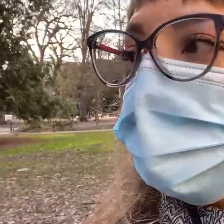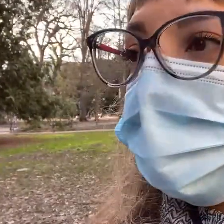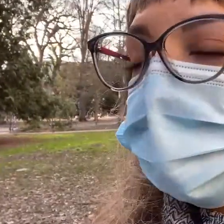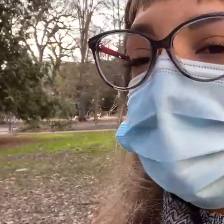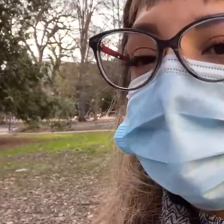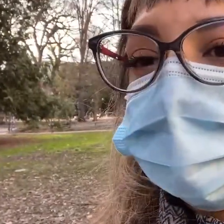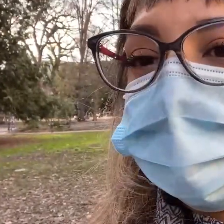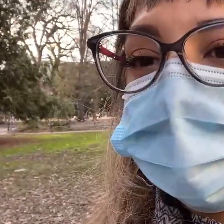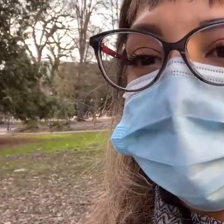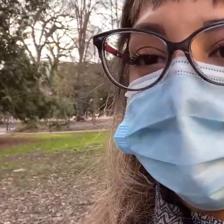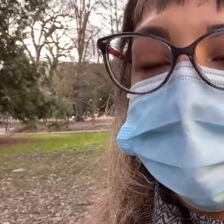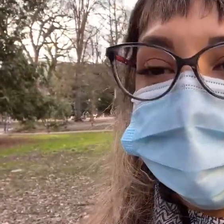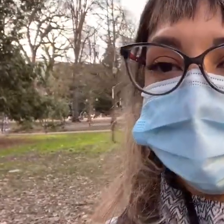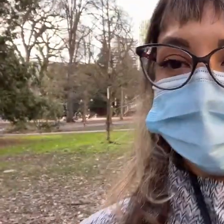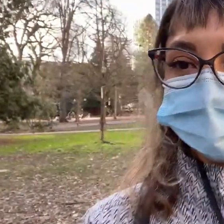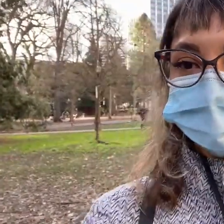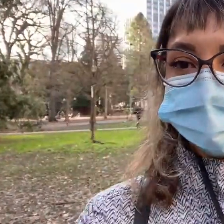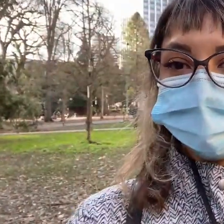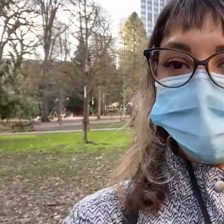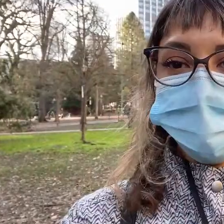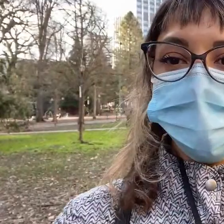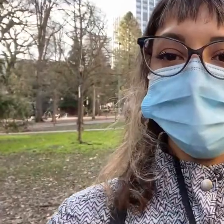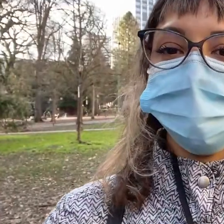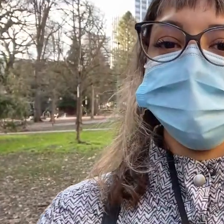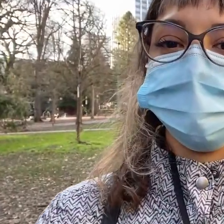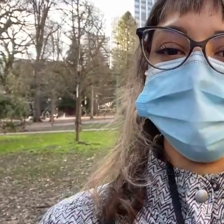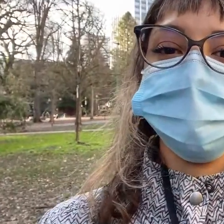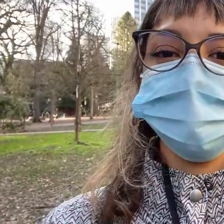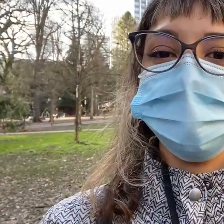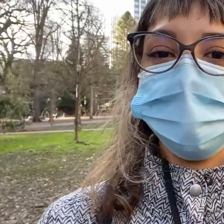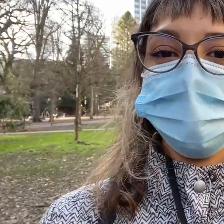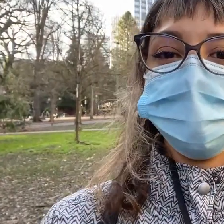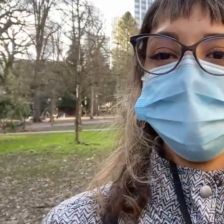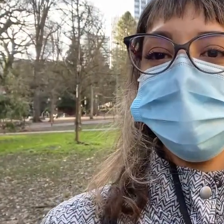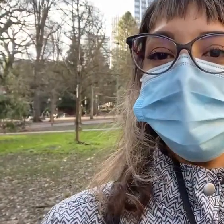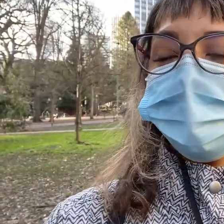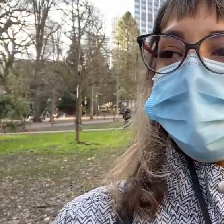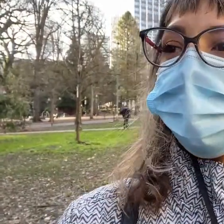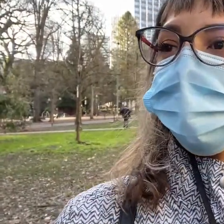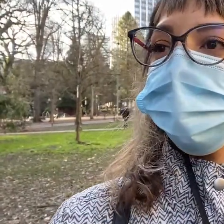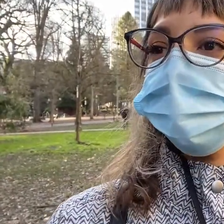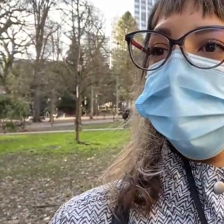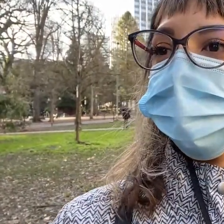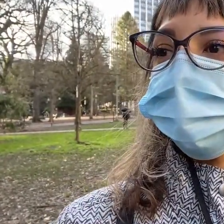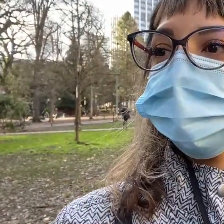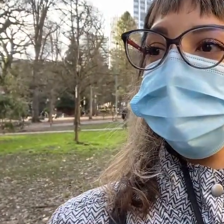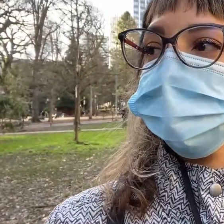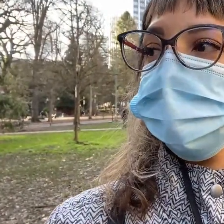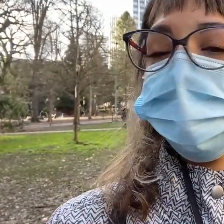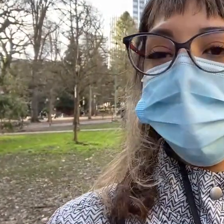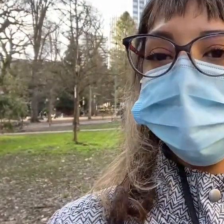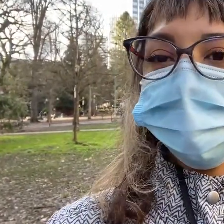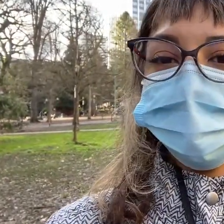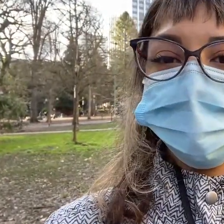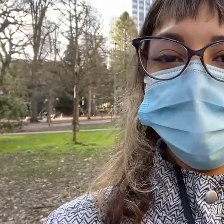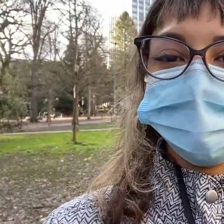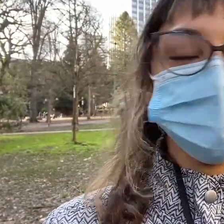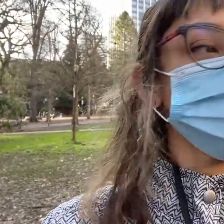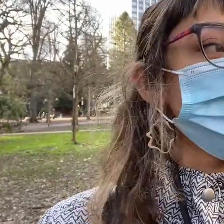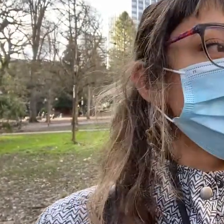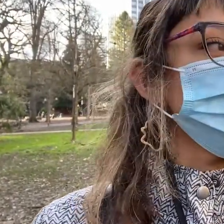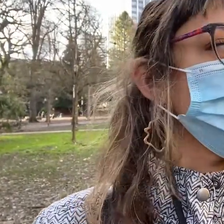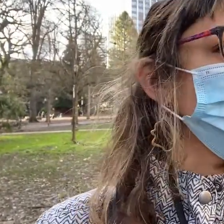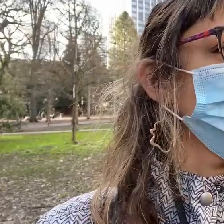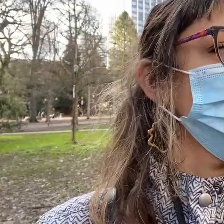but apparently you know those tiny molecules were still getting in and um you know i felt the